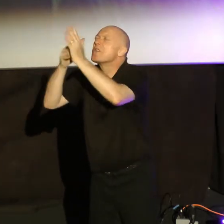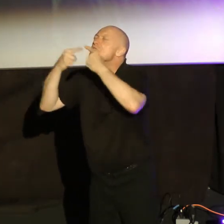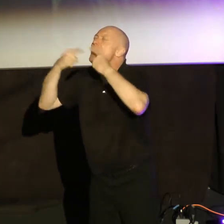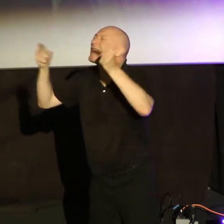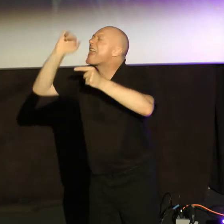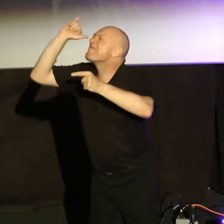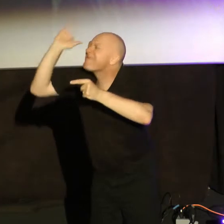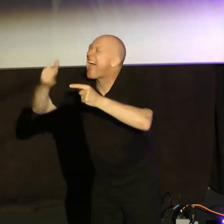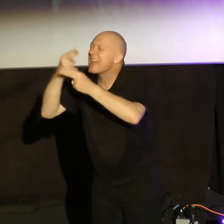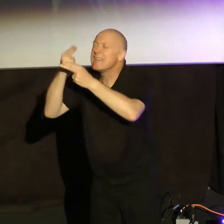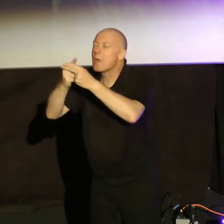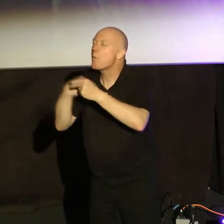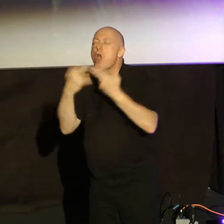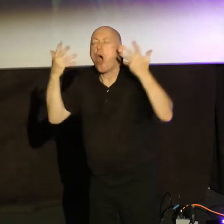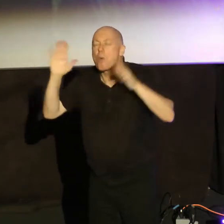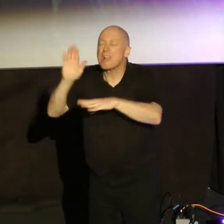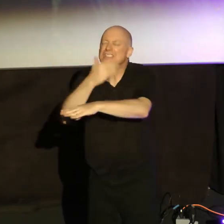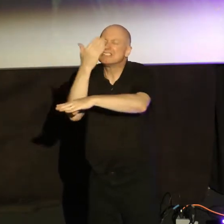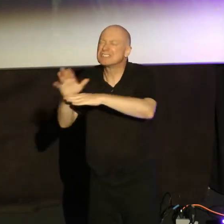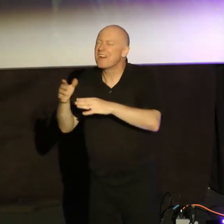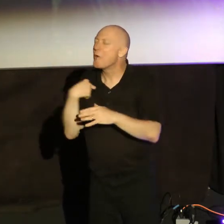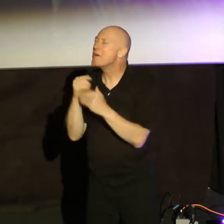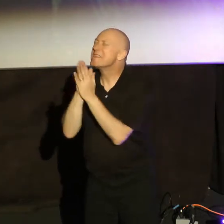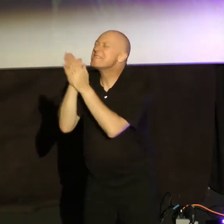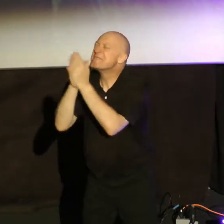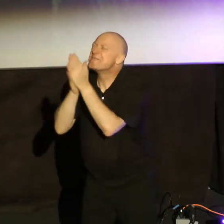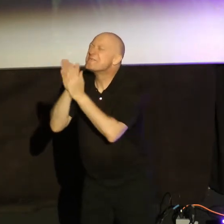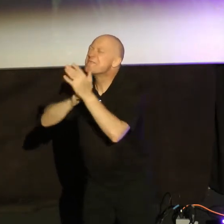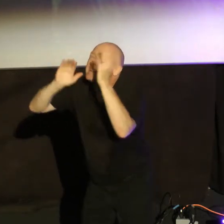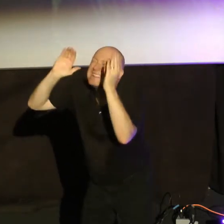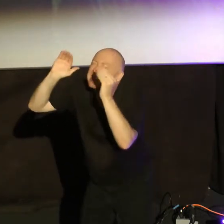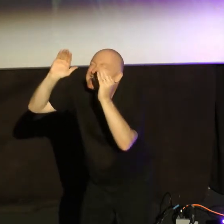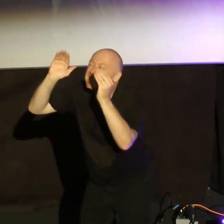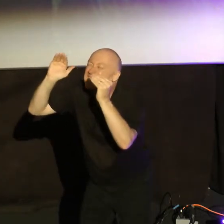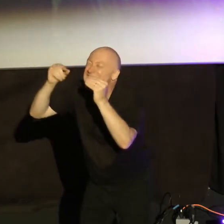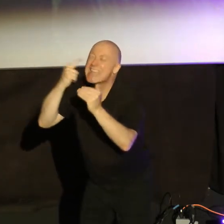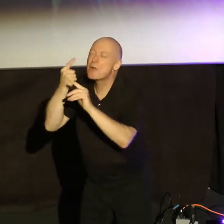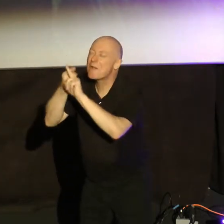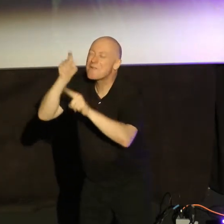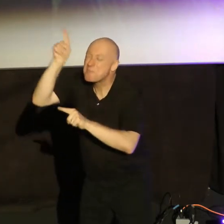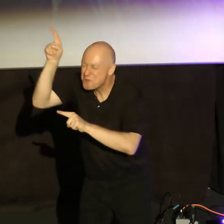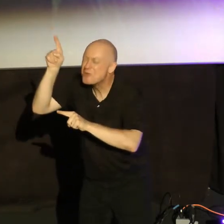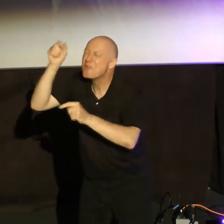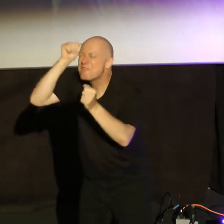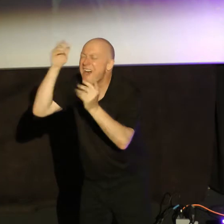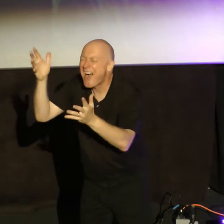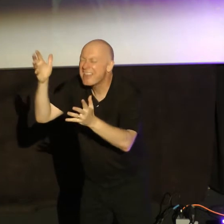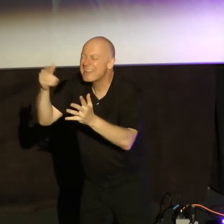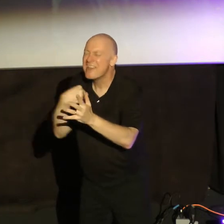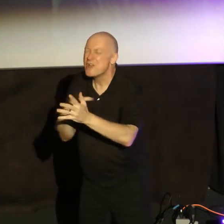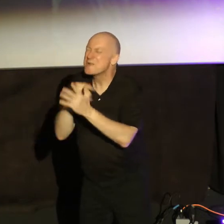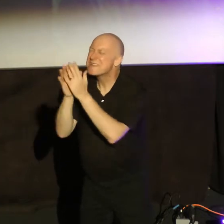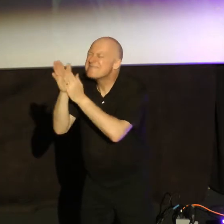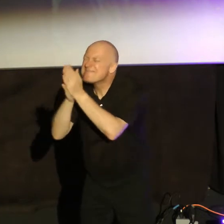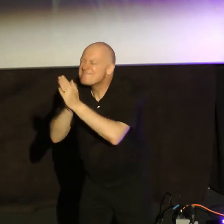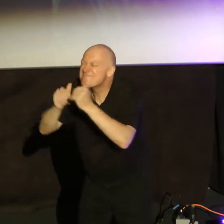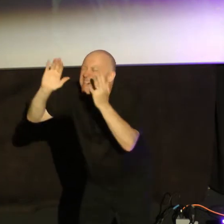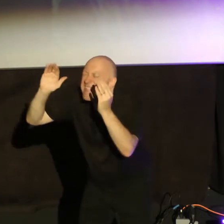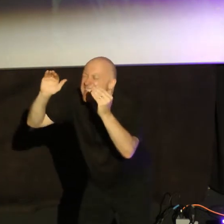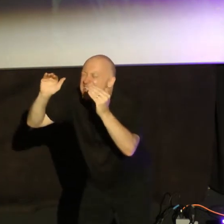name. We've already sung, Lord. We're anticipating hearing from you. Father, we're anticipating you being here with